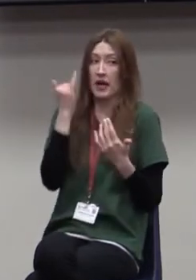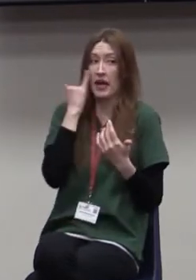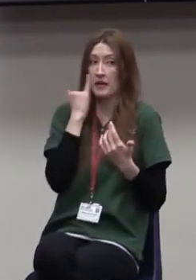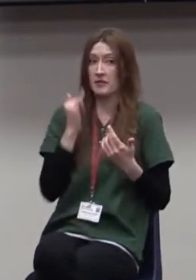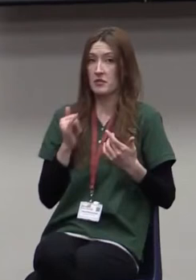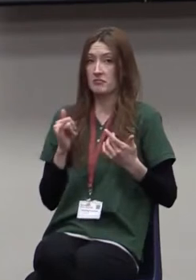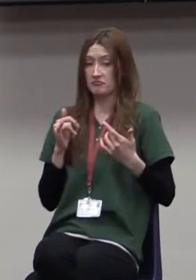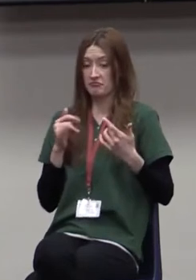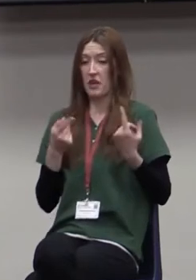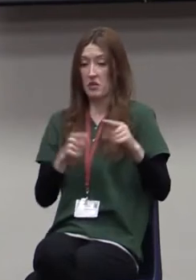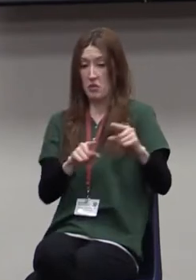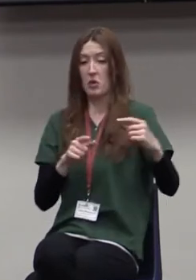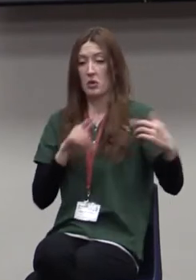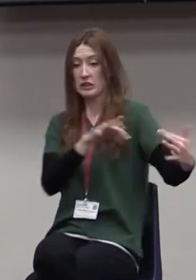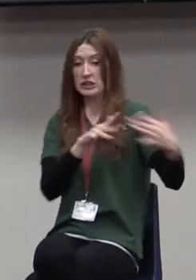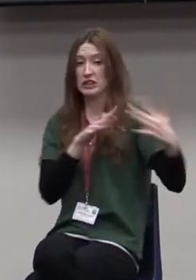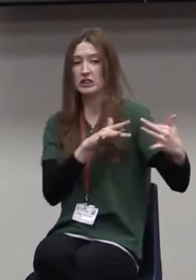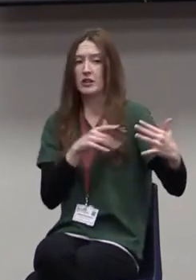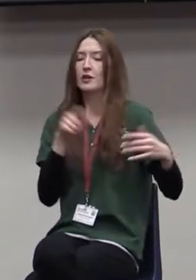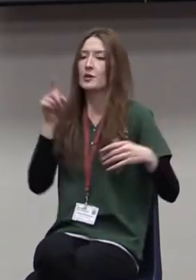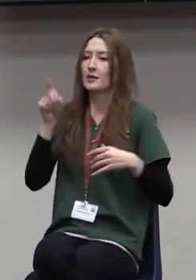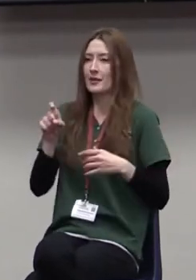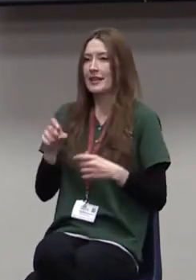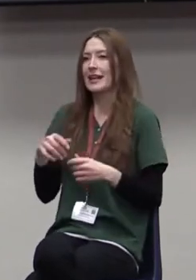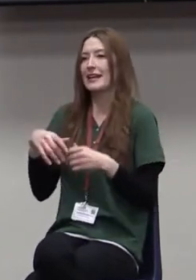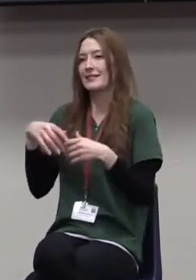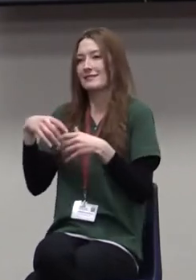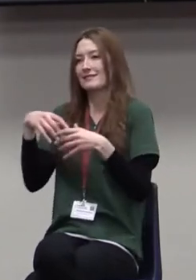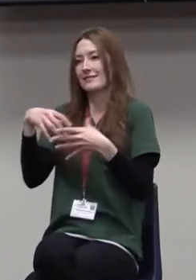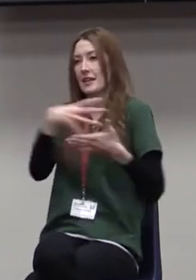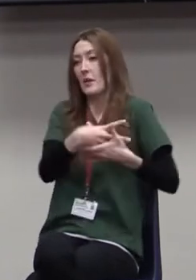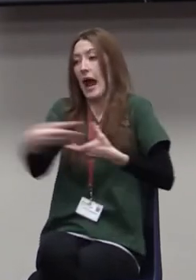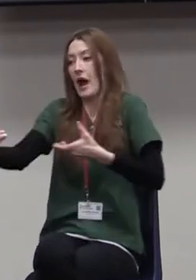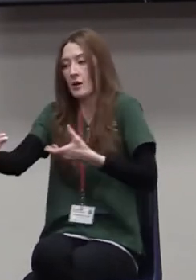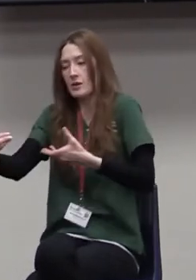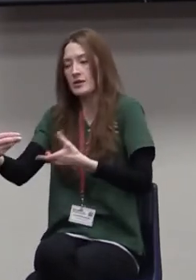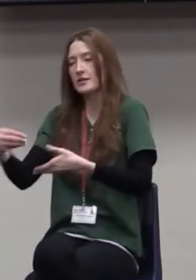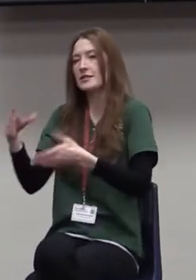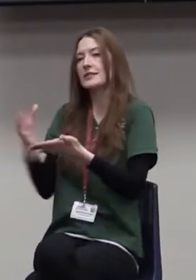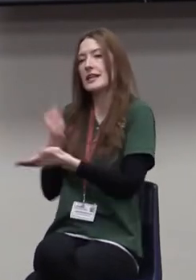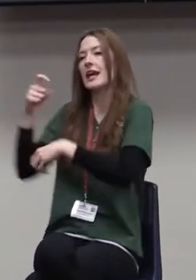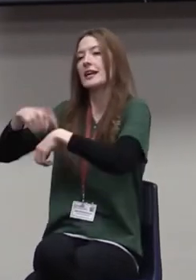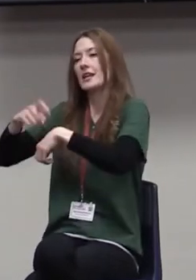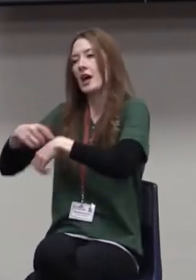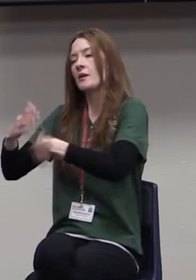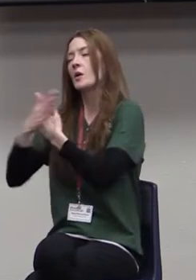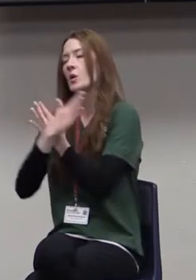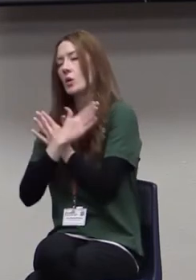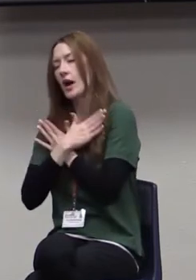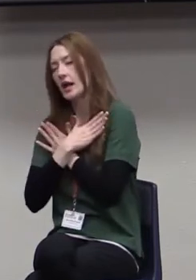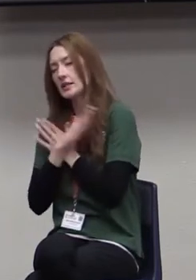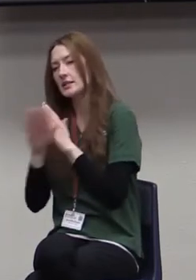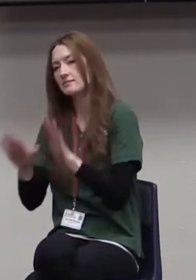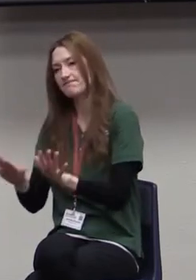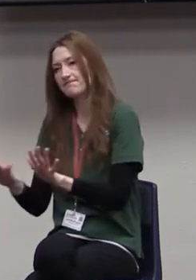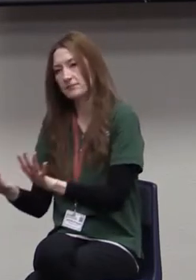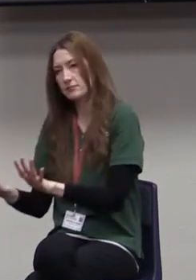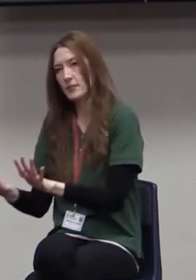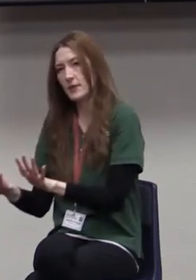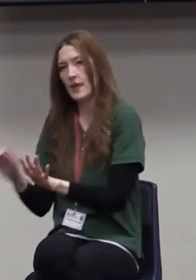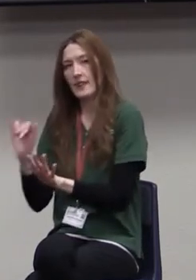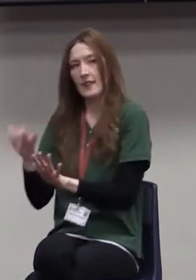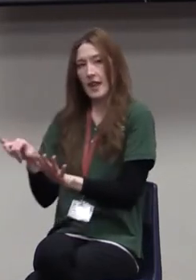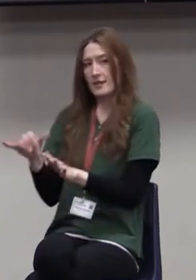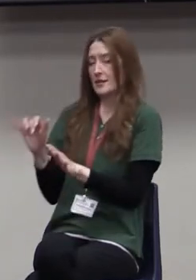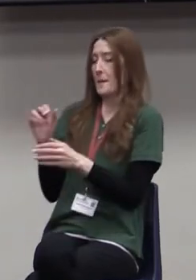And it gives you an opportunity to realize that now we can discover, okay, what we've been through, where are we at, where are we going. It's a